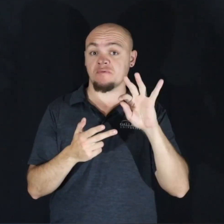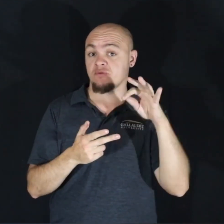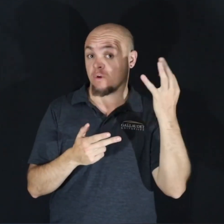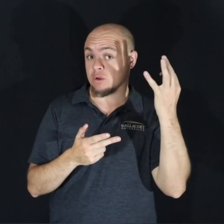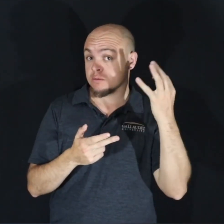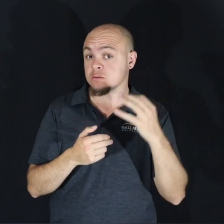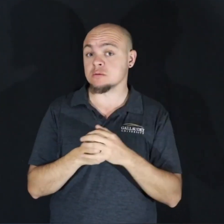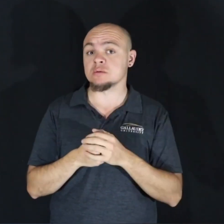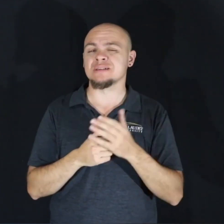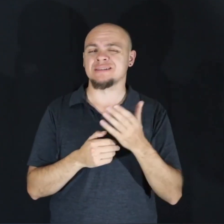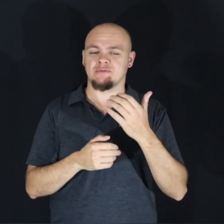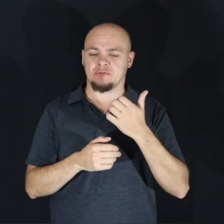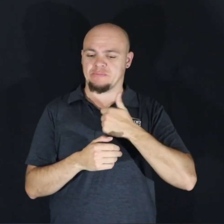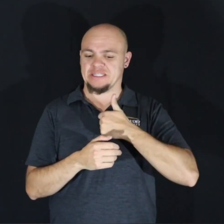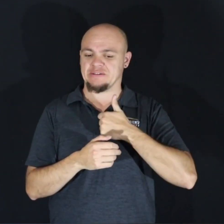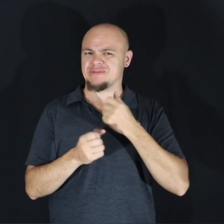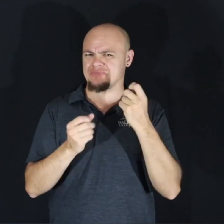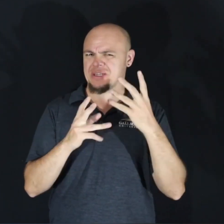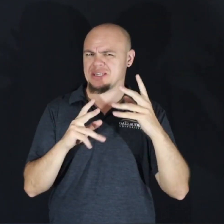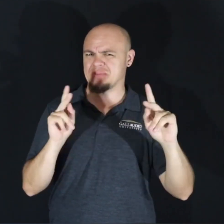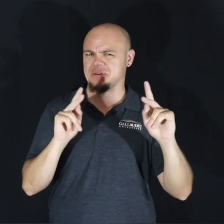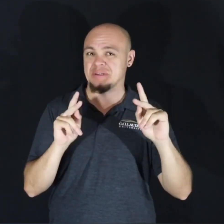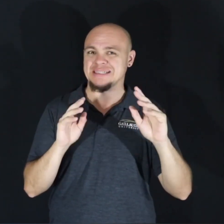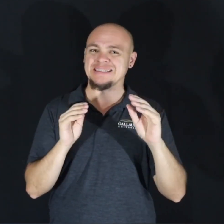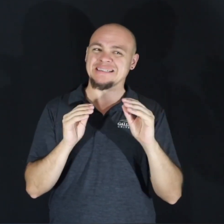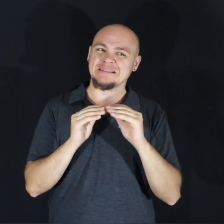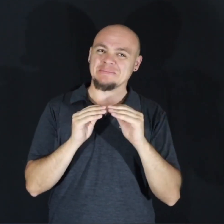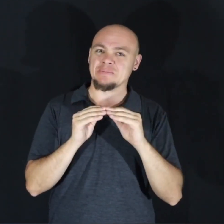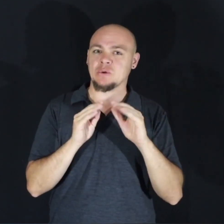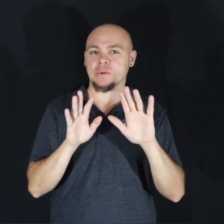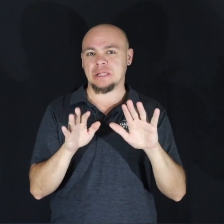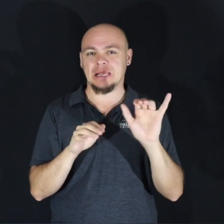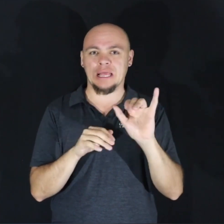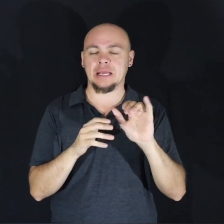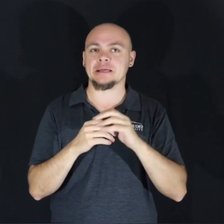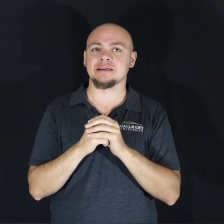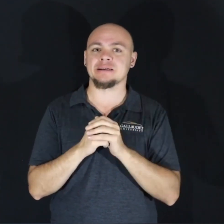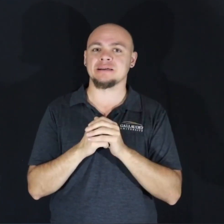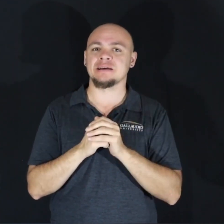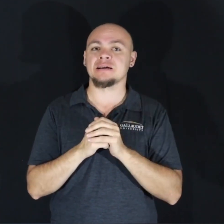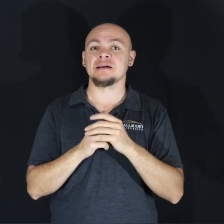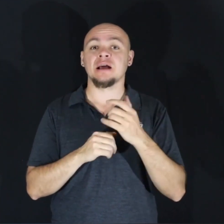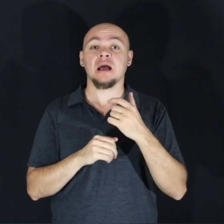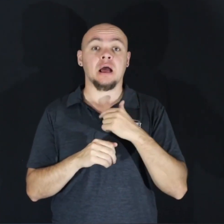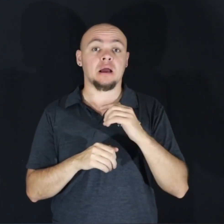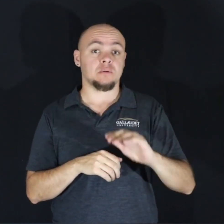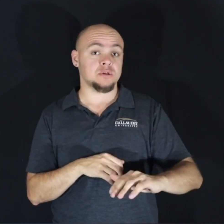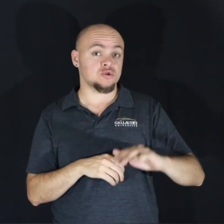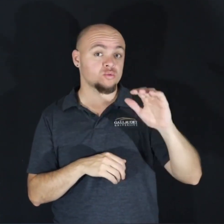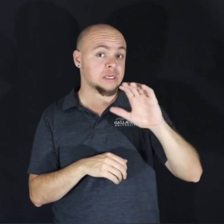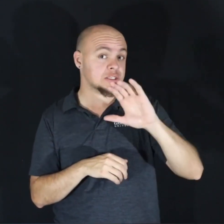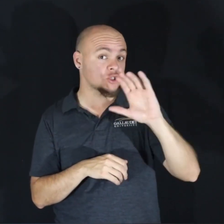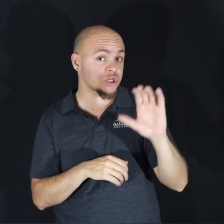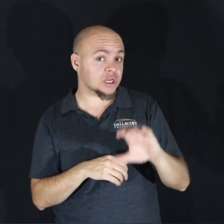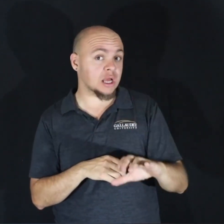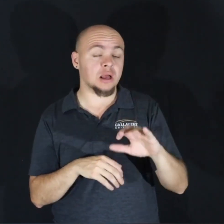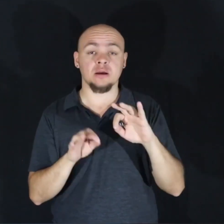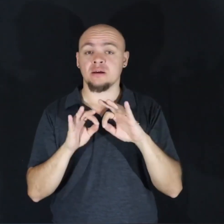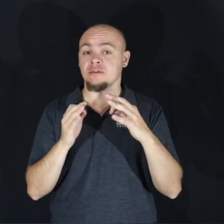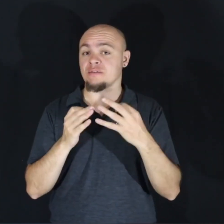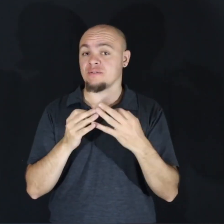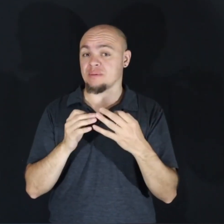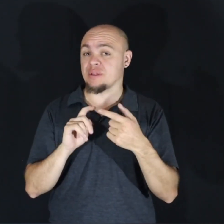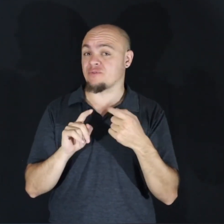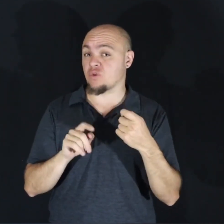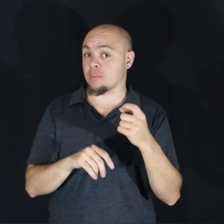for myself and many others here today, the answer goes something a bit more like this. I was raised in Chicago and my family is